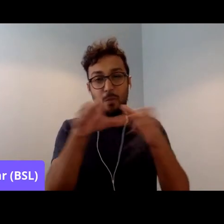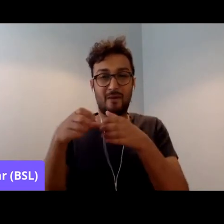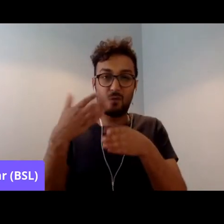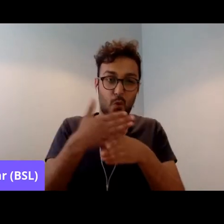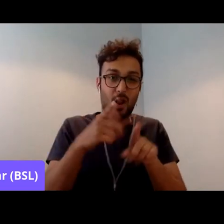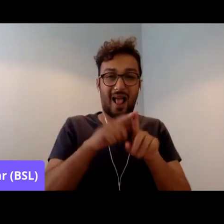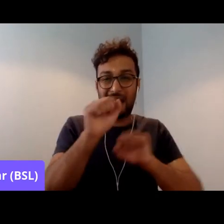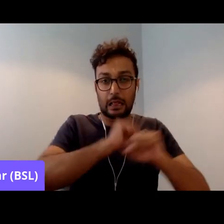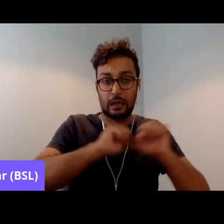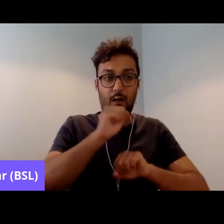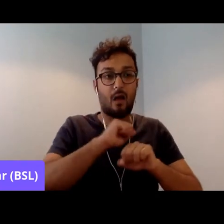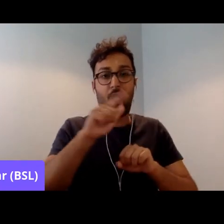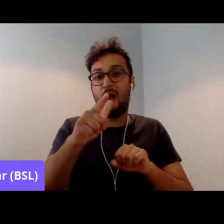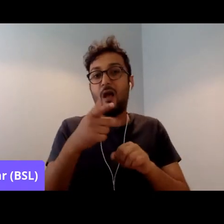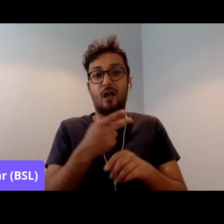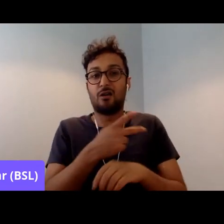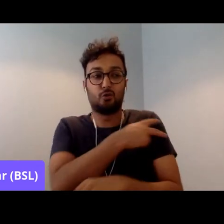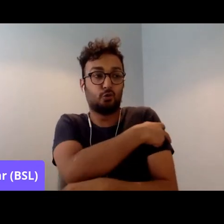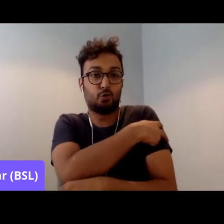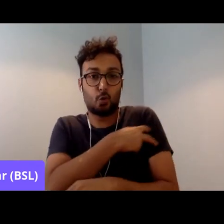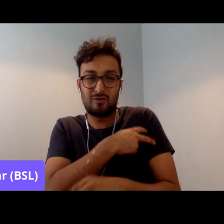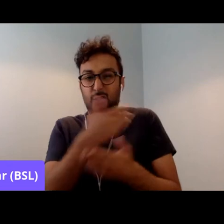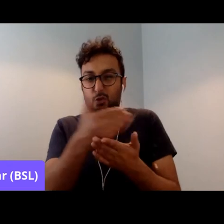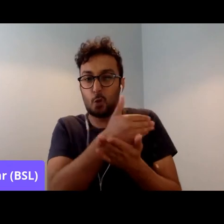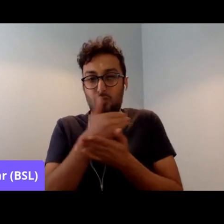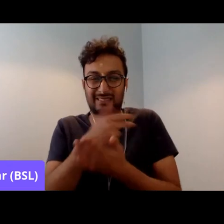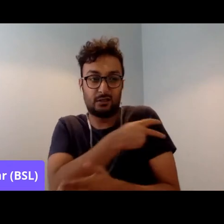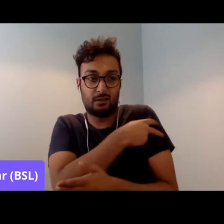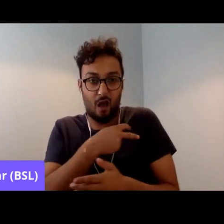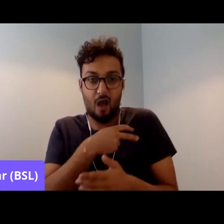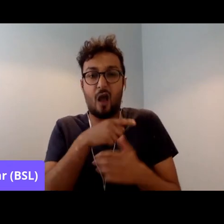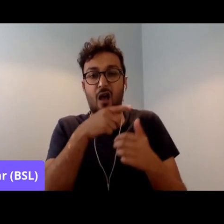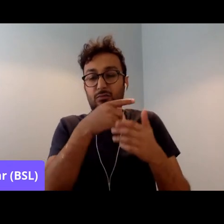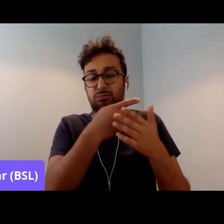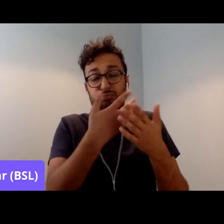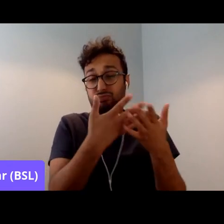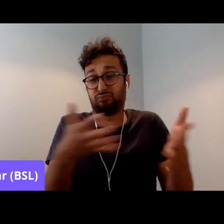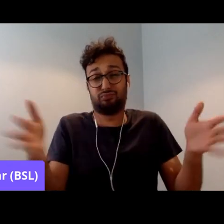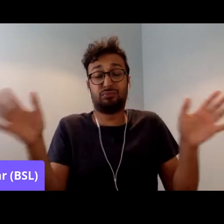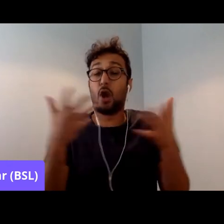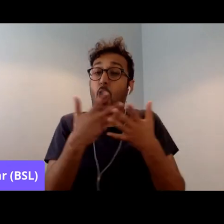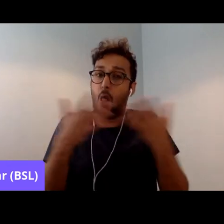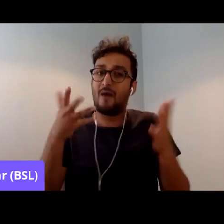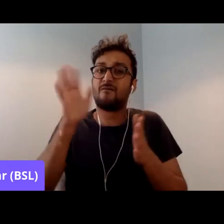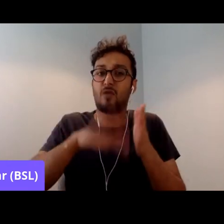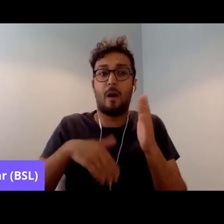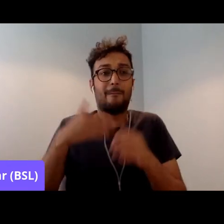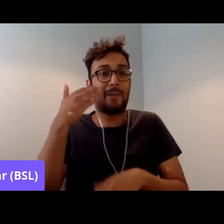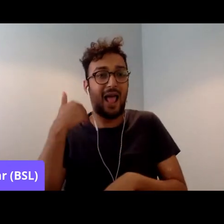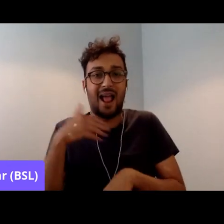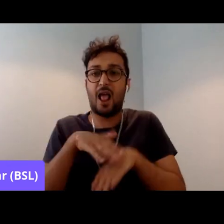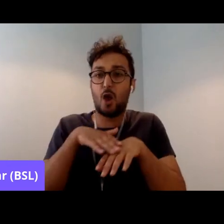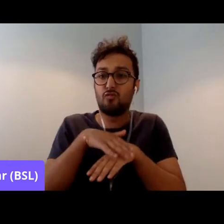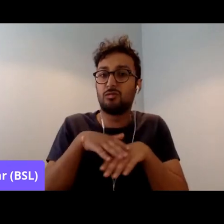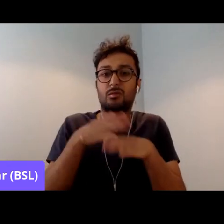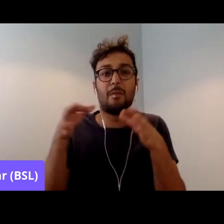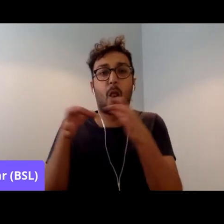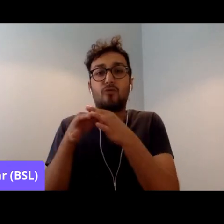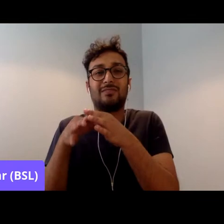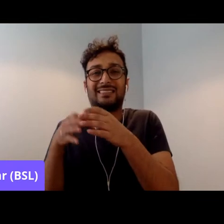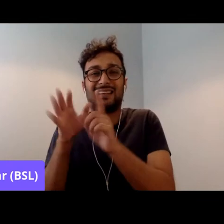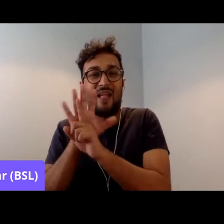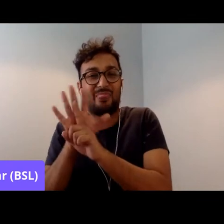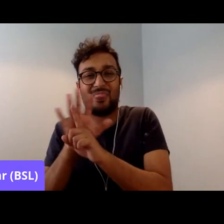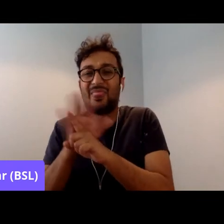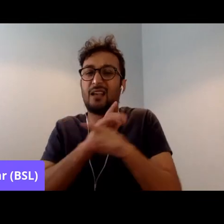uh, many from, uh, black and Asian minority, ethnically diverse backgrounds and communities, um, who have been